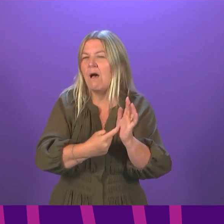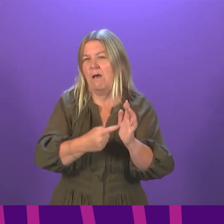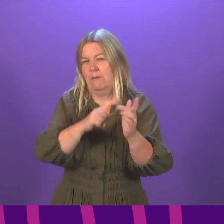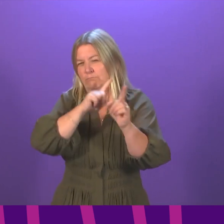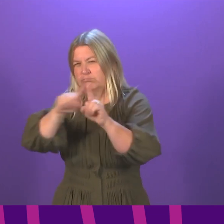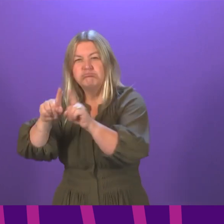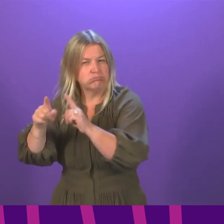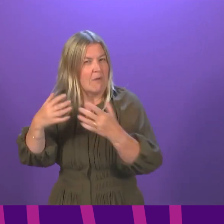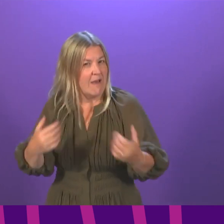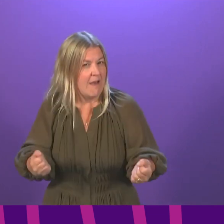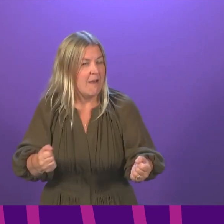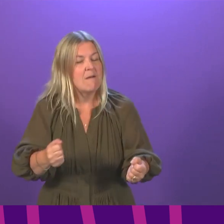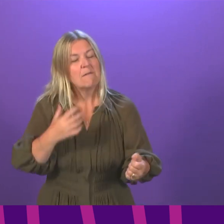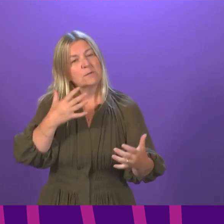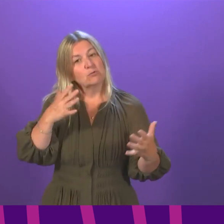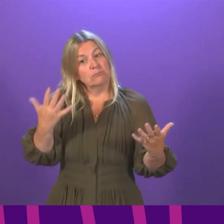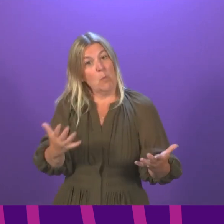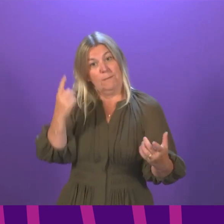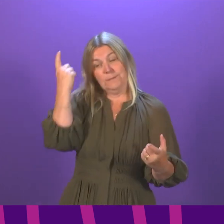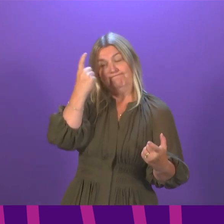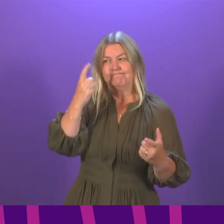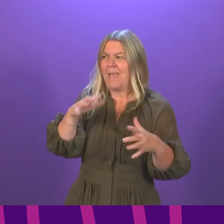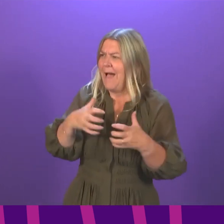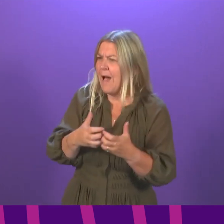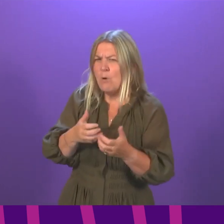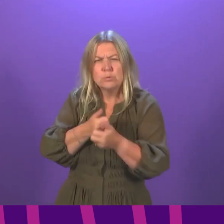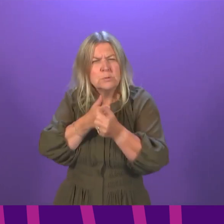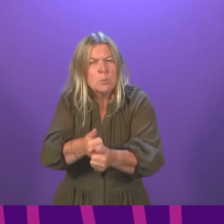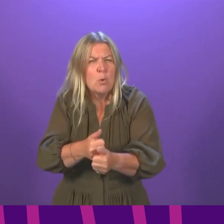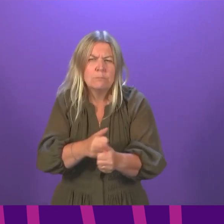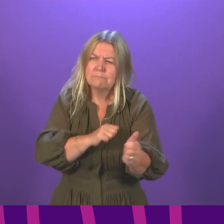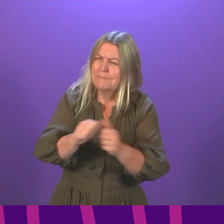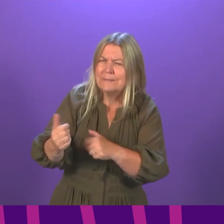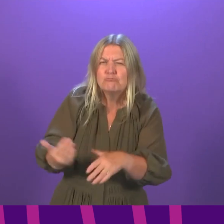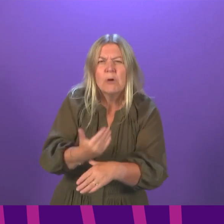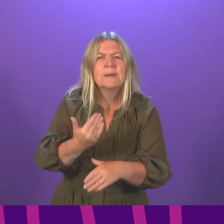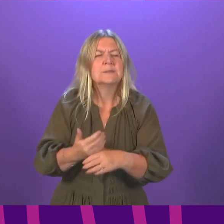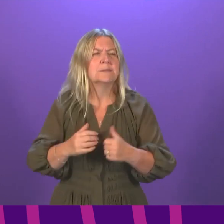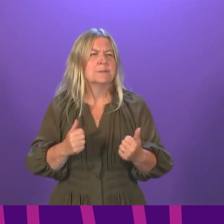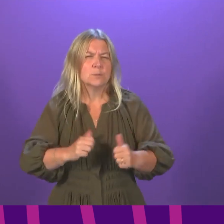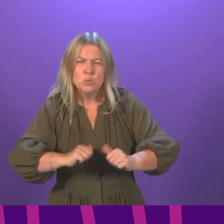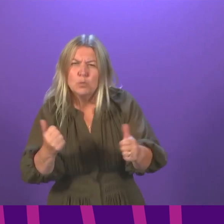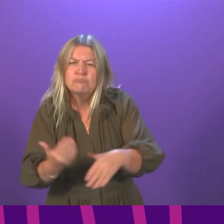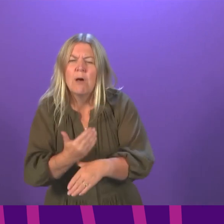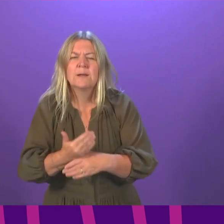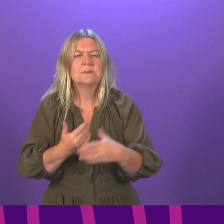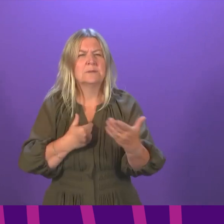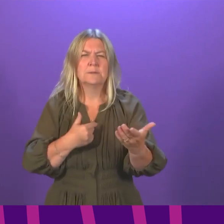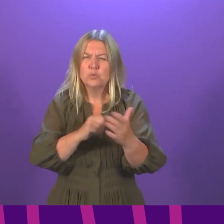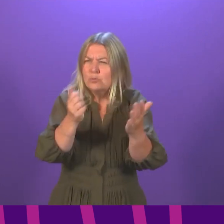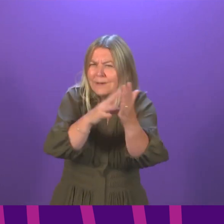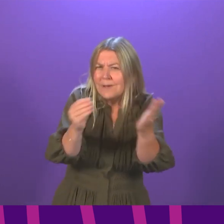what further steps we can take to support good practice in ventilation across all settings, regardless of where they are. This does